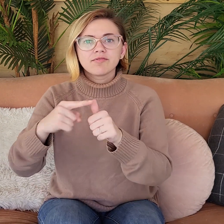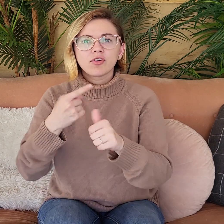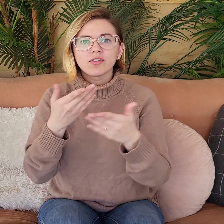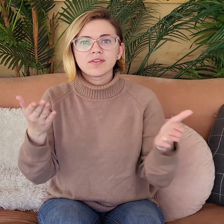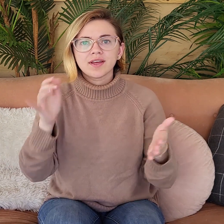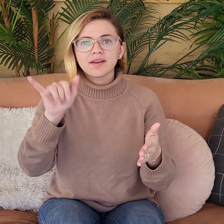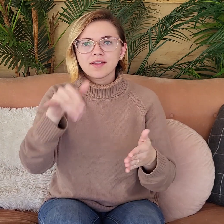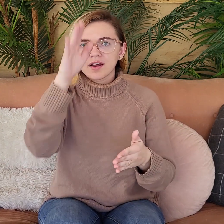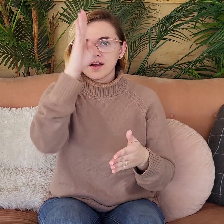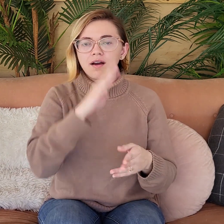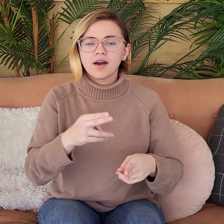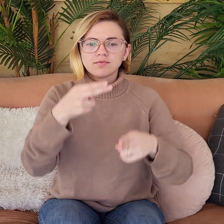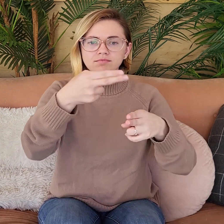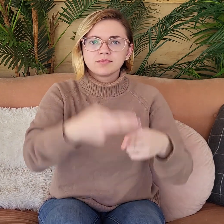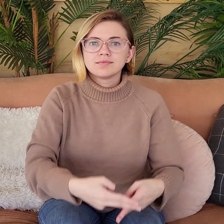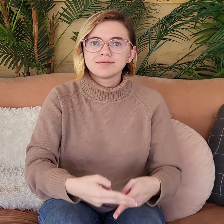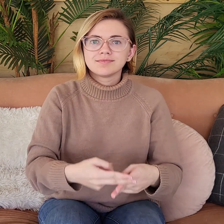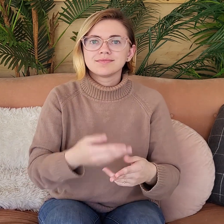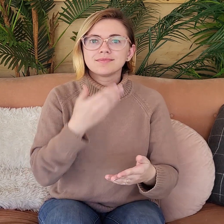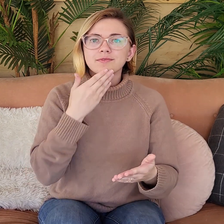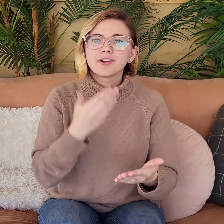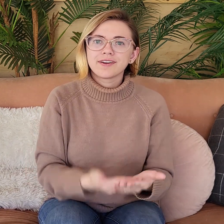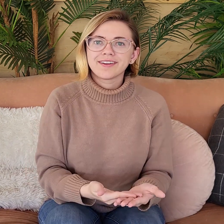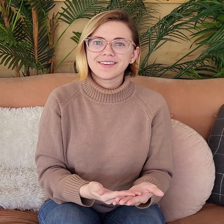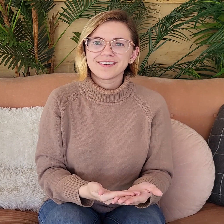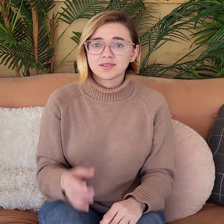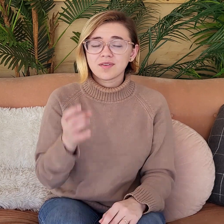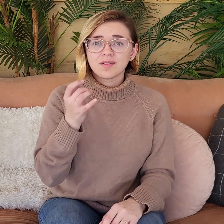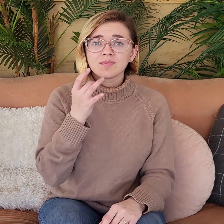That is the first thing that God calls good.